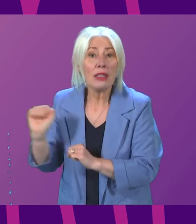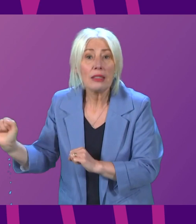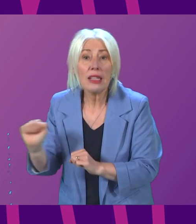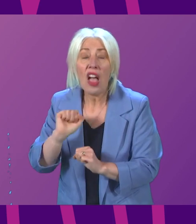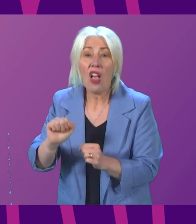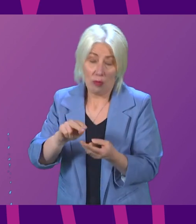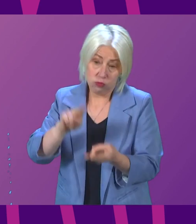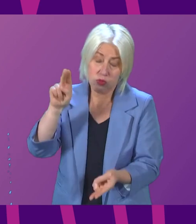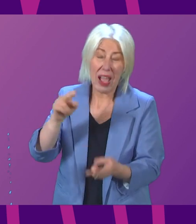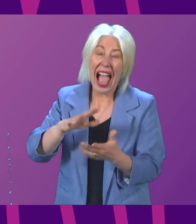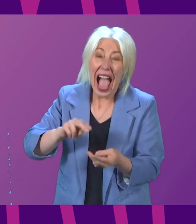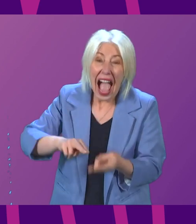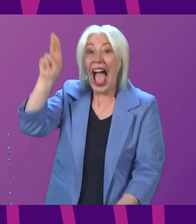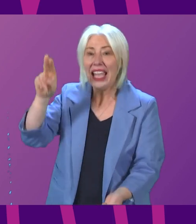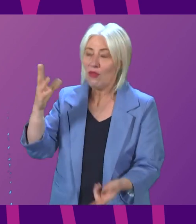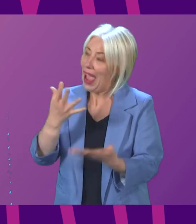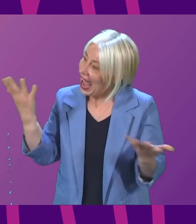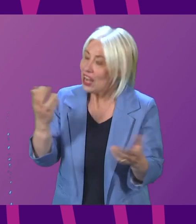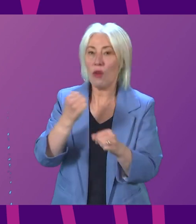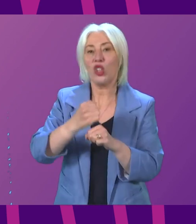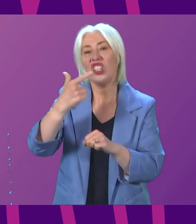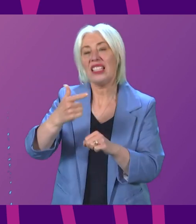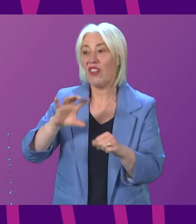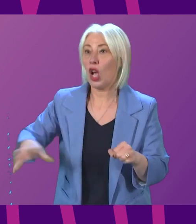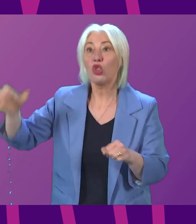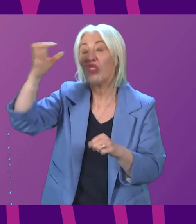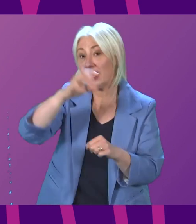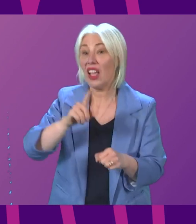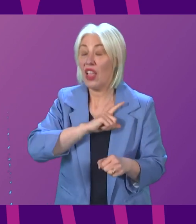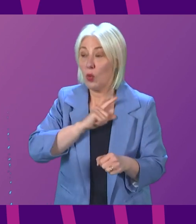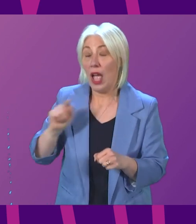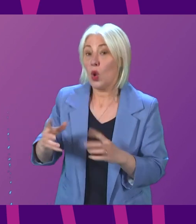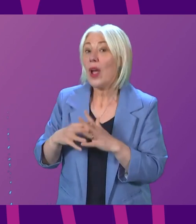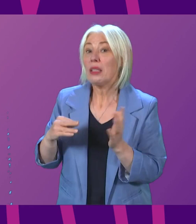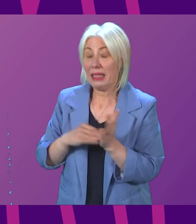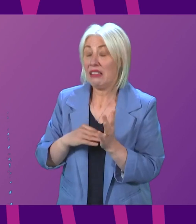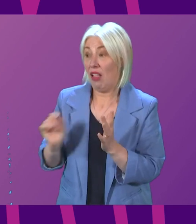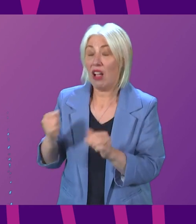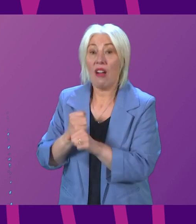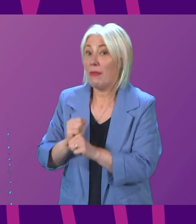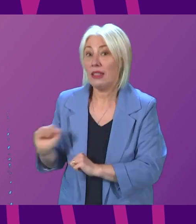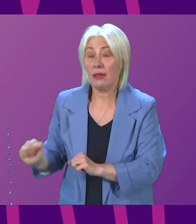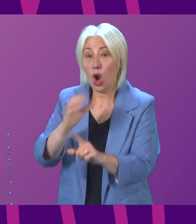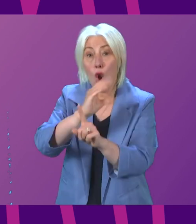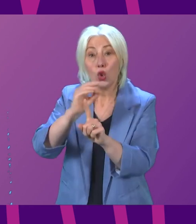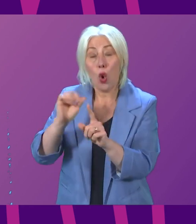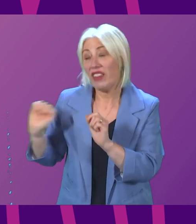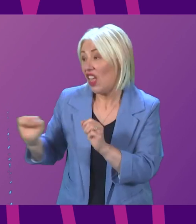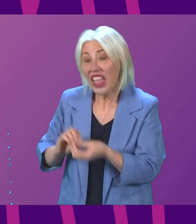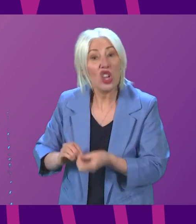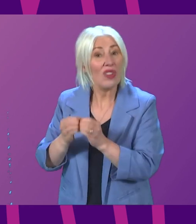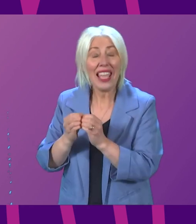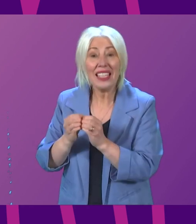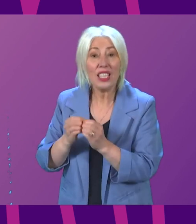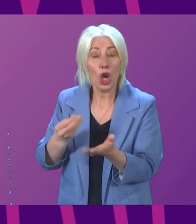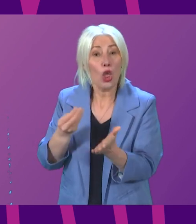of any G7 country. That is part of the price of Westminster government. It is a Tory created cost